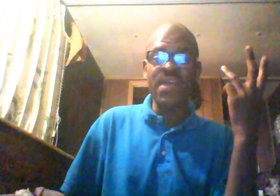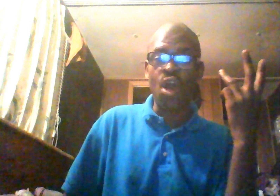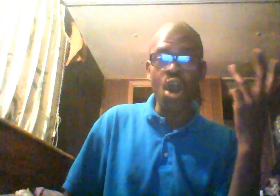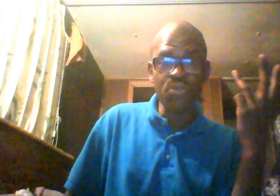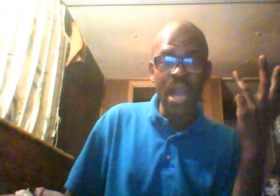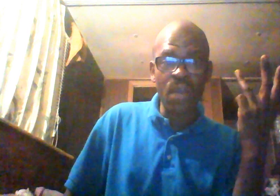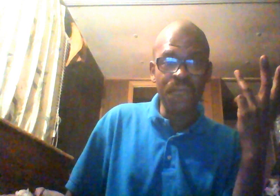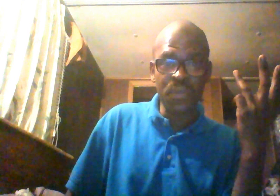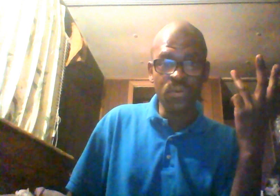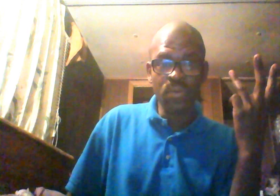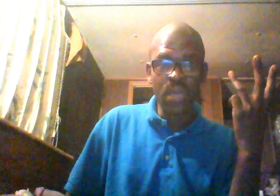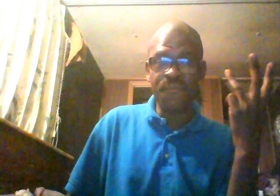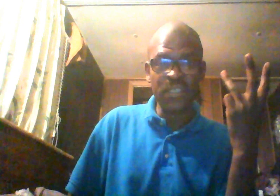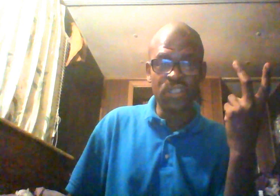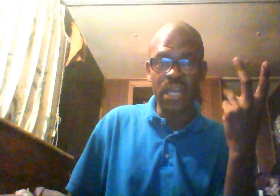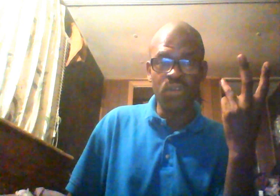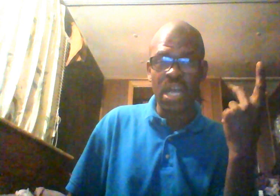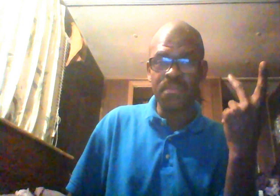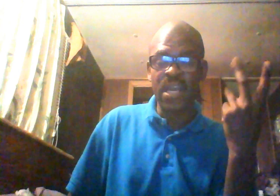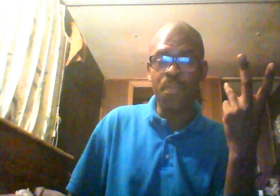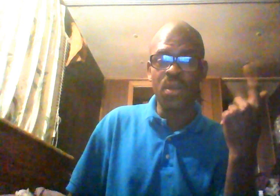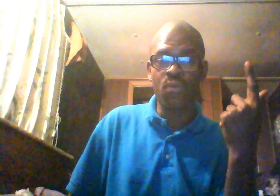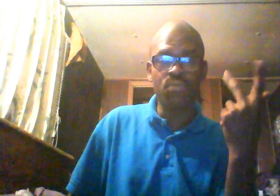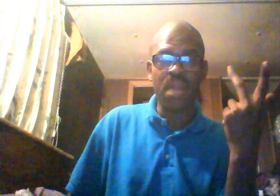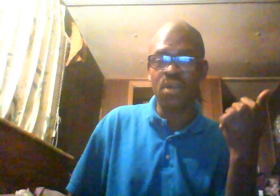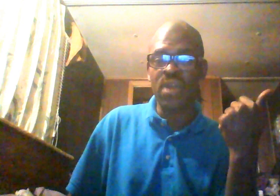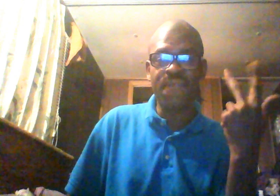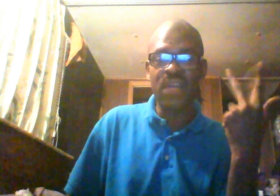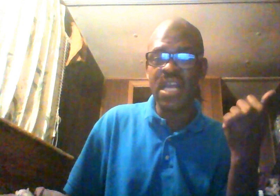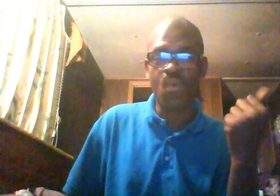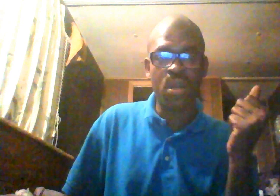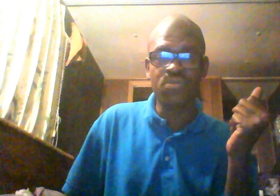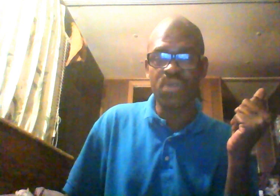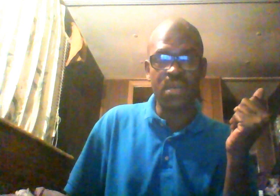that's all you got going for you, eventually, they're going to put a roadblock on every last one of them dreams.